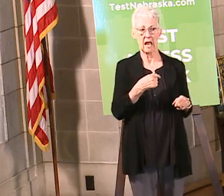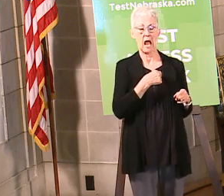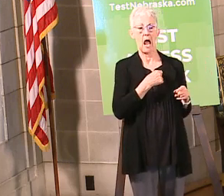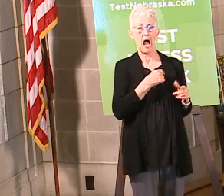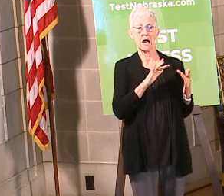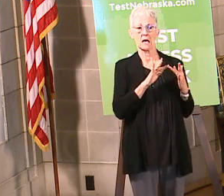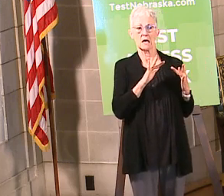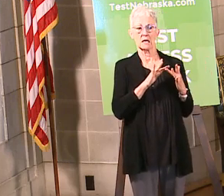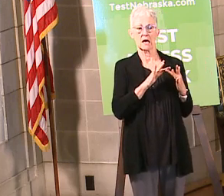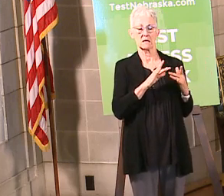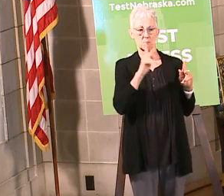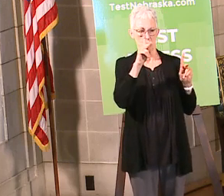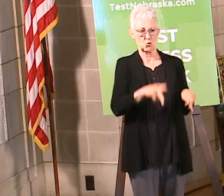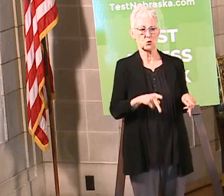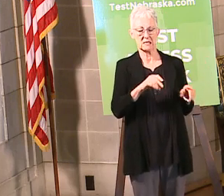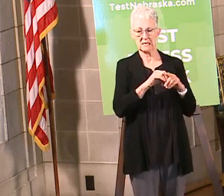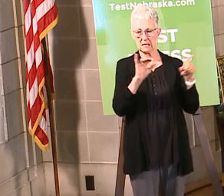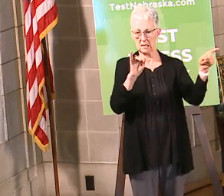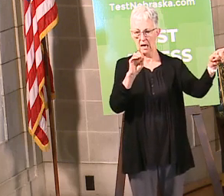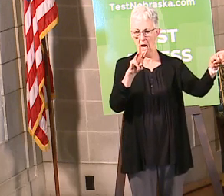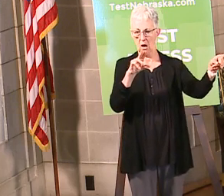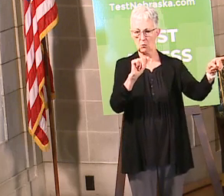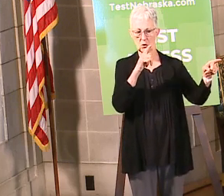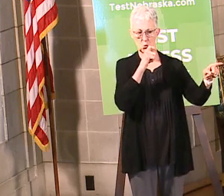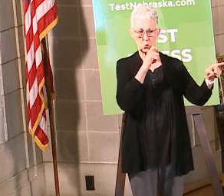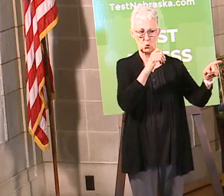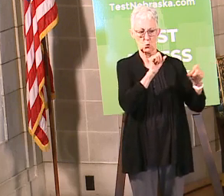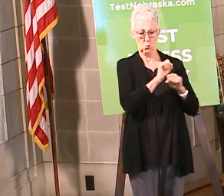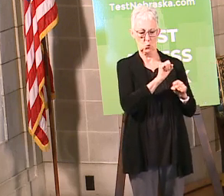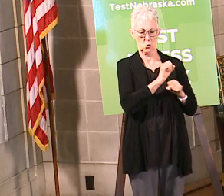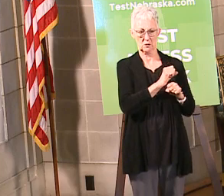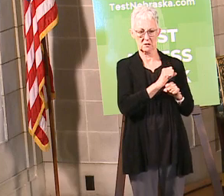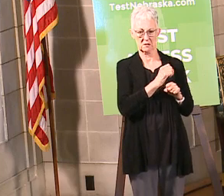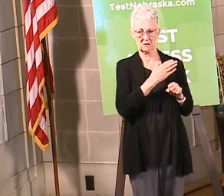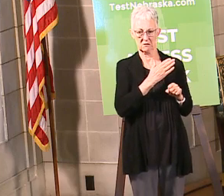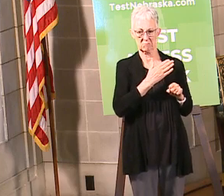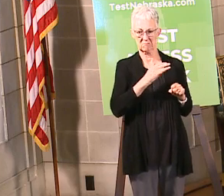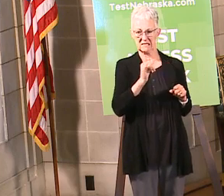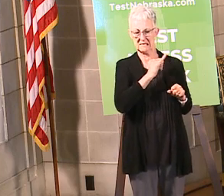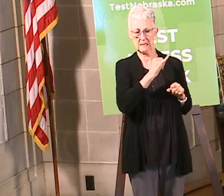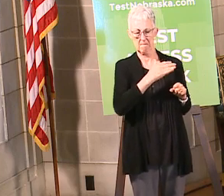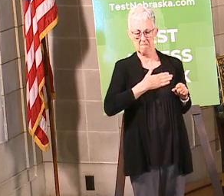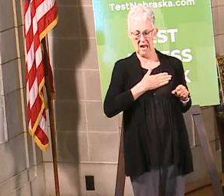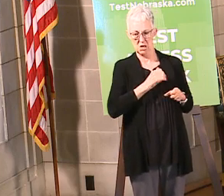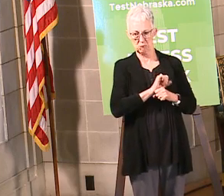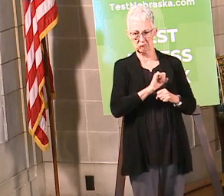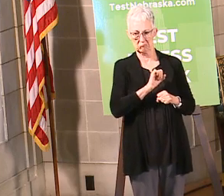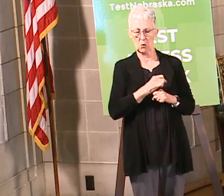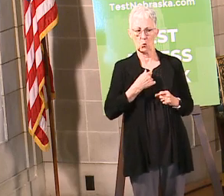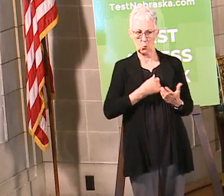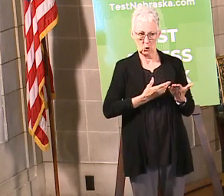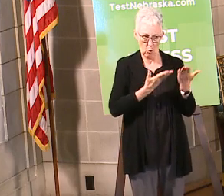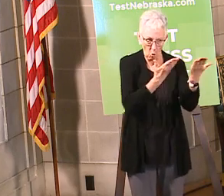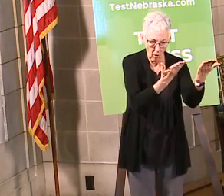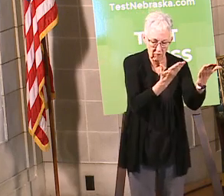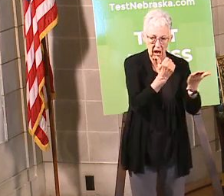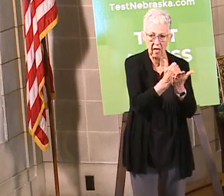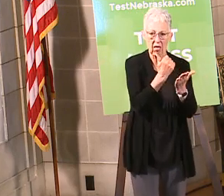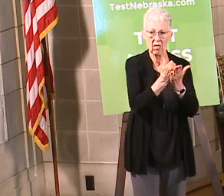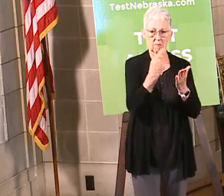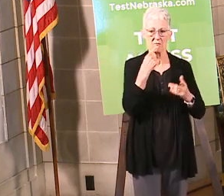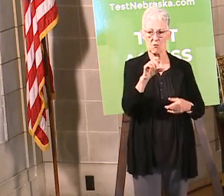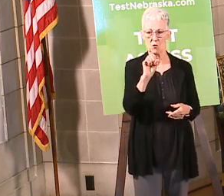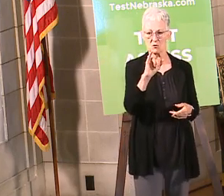the state health official from Iowa yesterday. And obviously we've offered our help right up front for Sioux City, Iowa because the